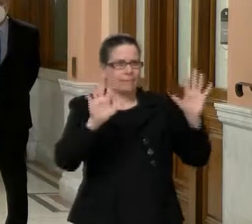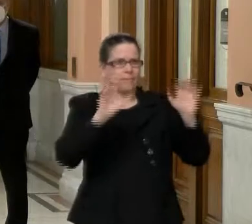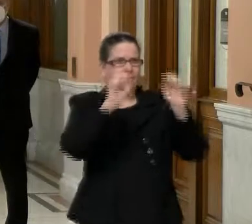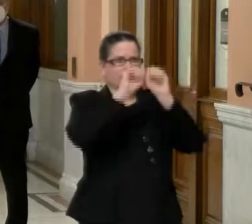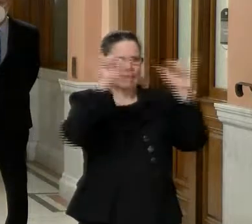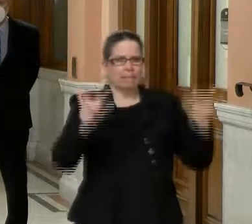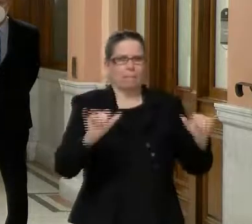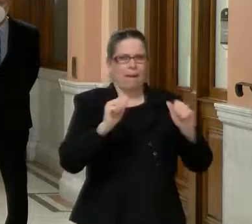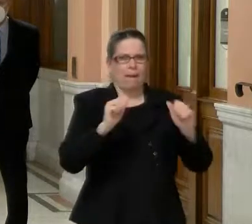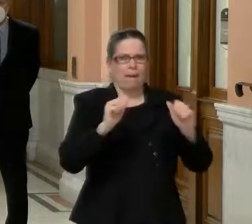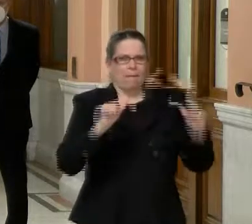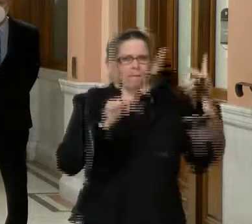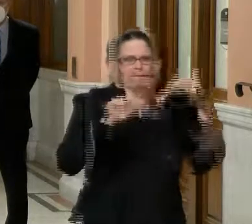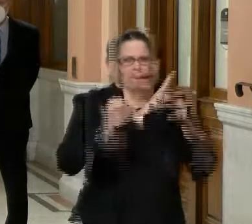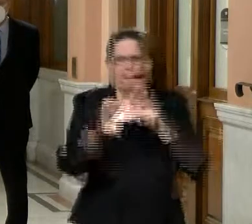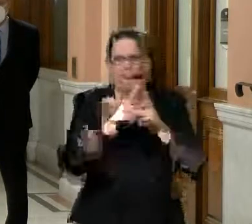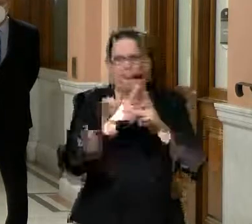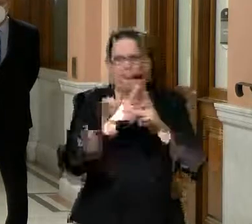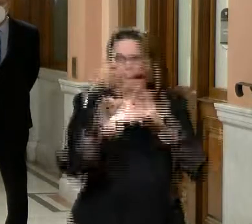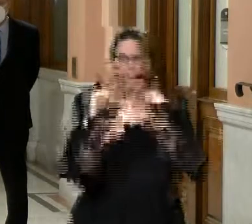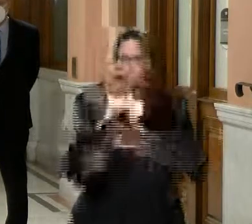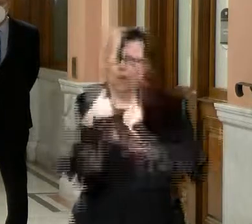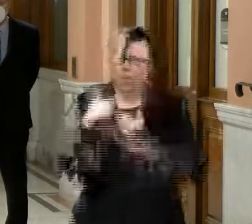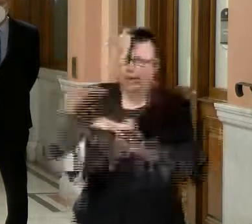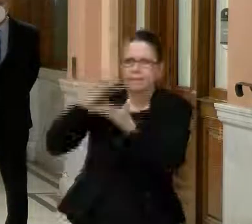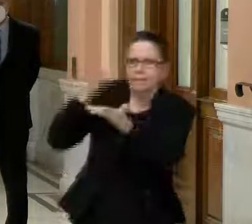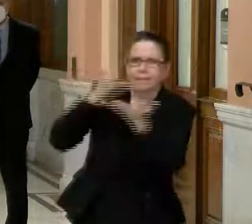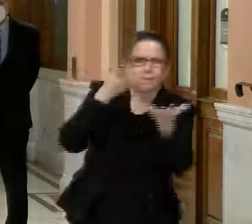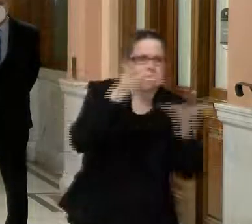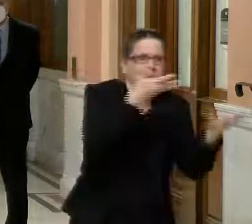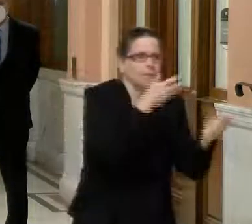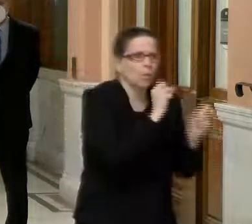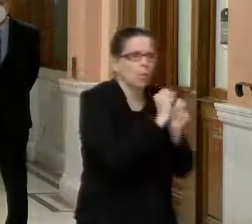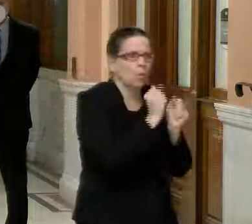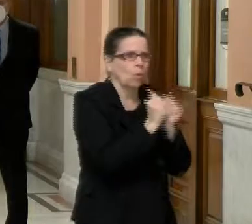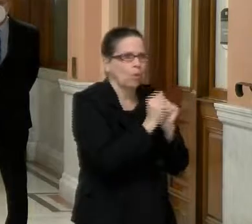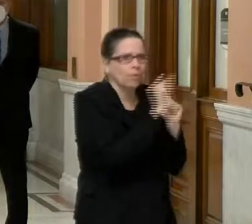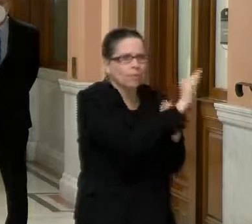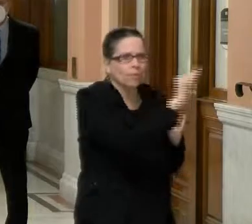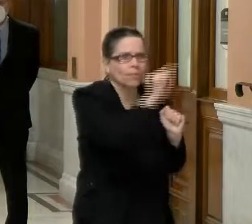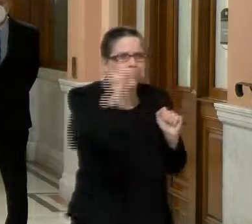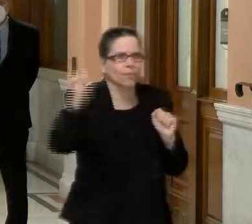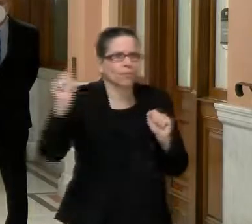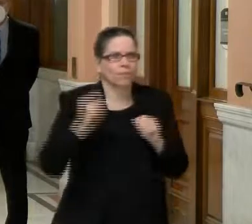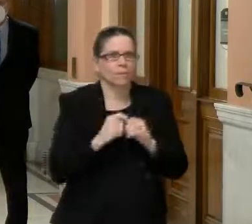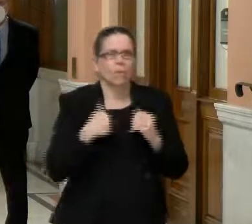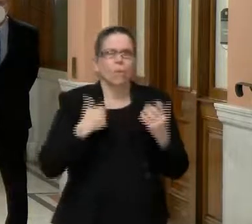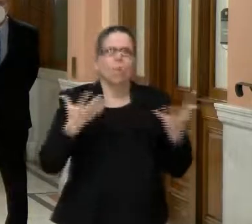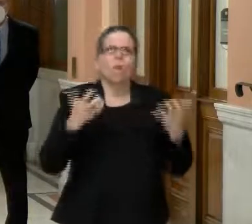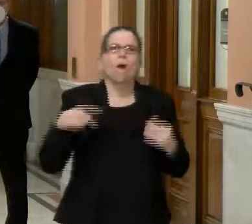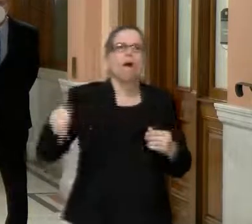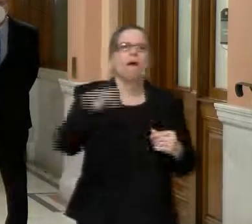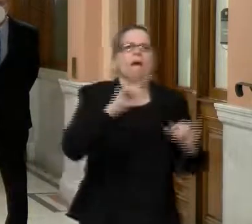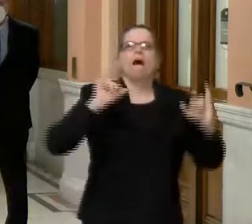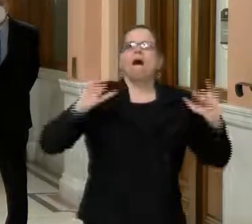deliberate about really making sure that there's lots of options for folks in the community when it's your time, uh, to get the vaccine,